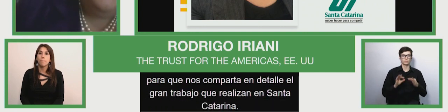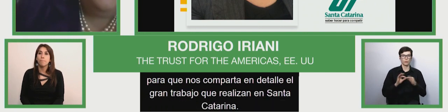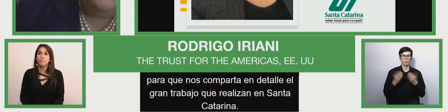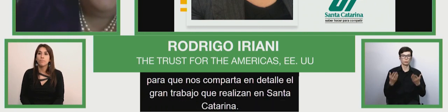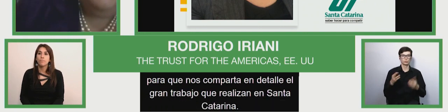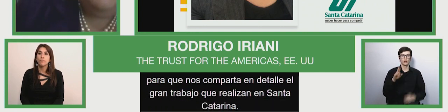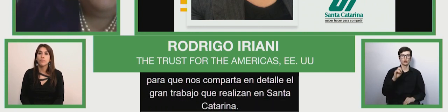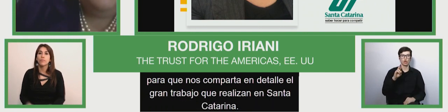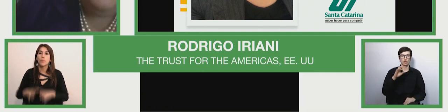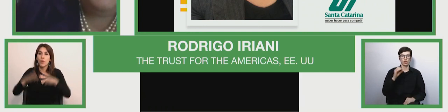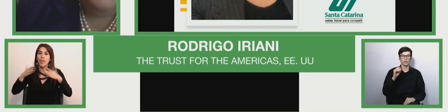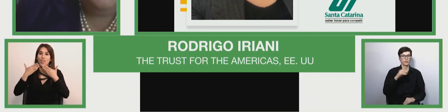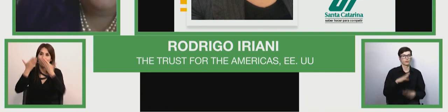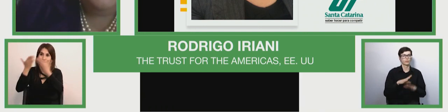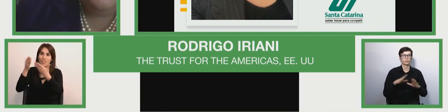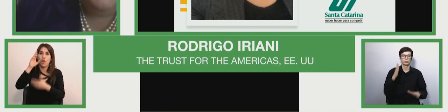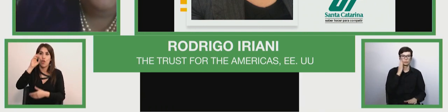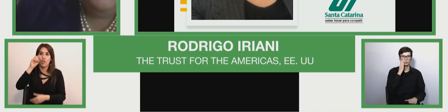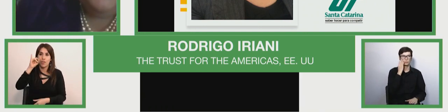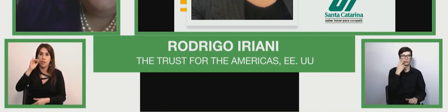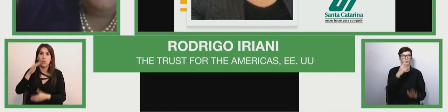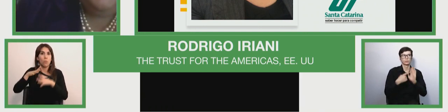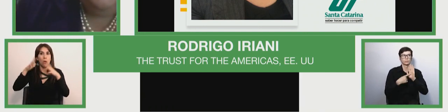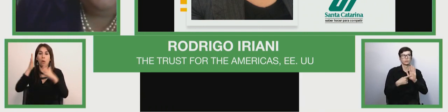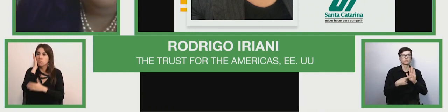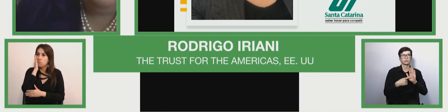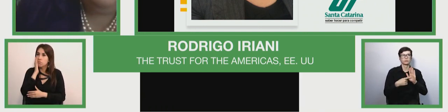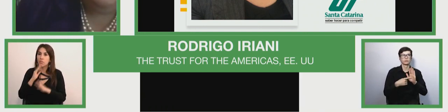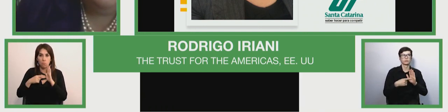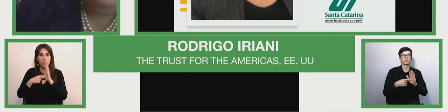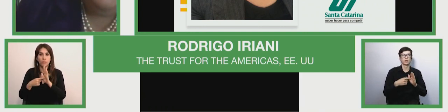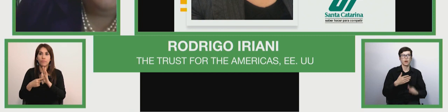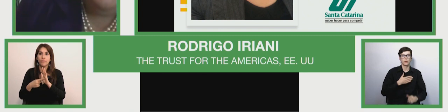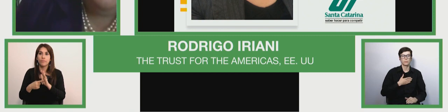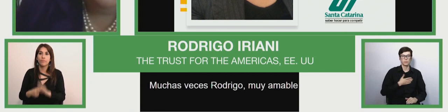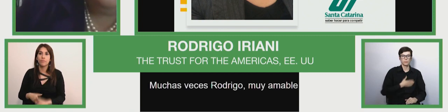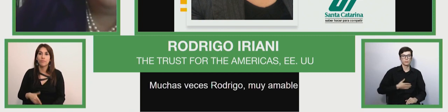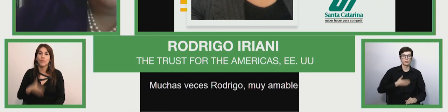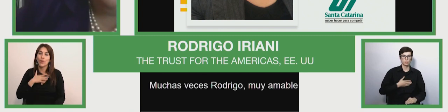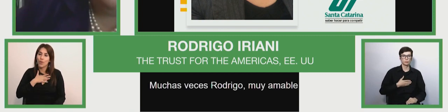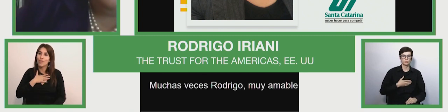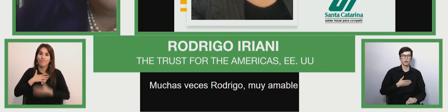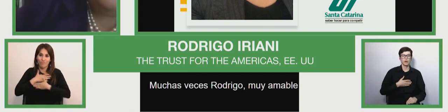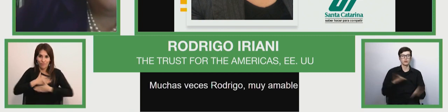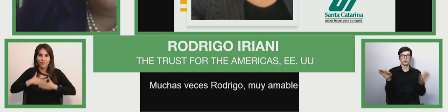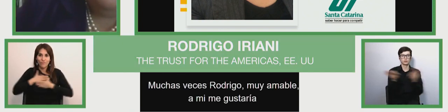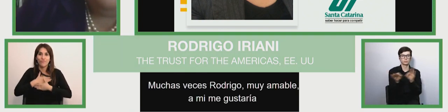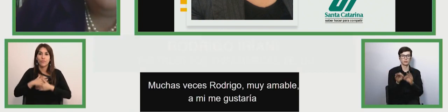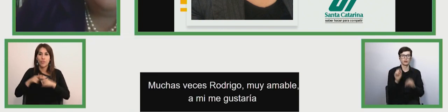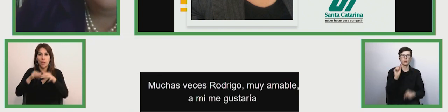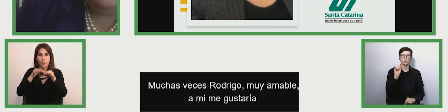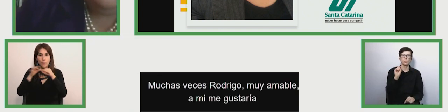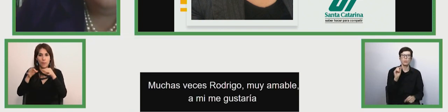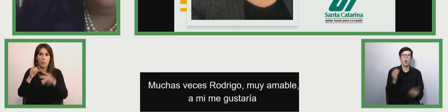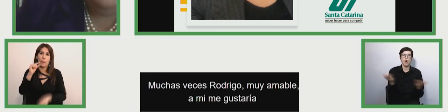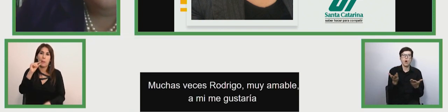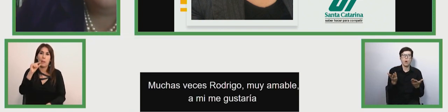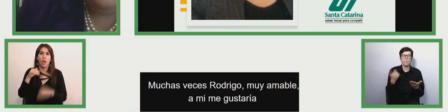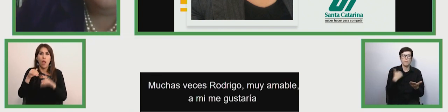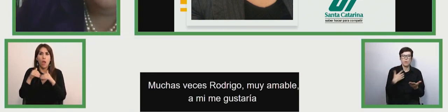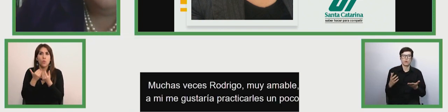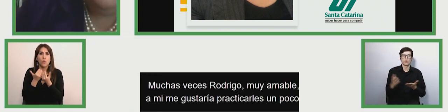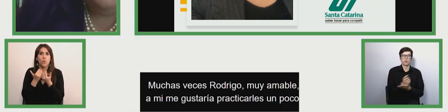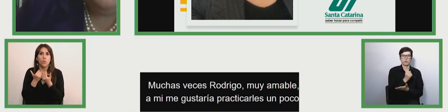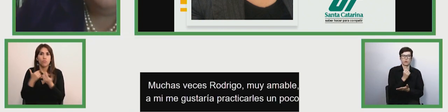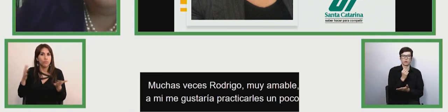can share in full detail the work that they do in santa catherine um thank